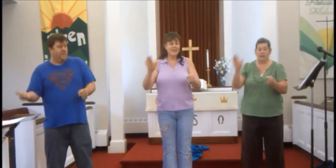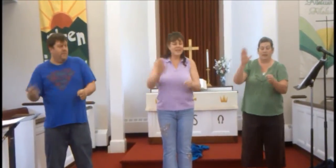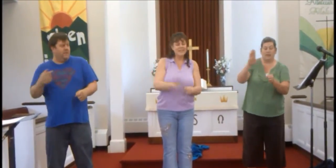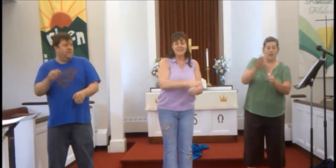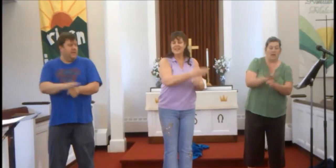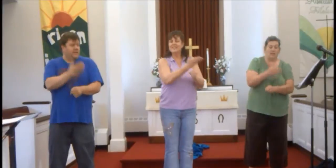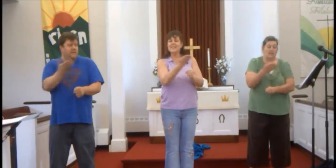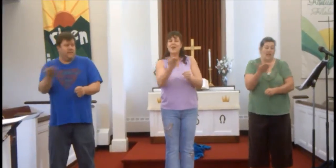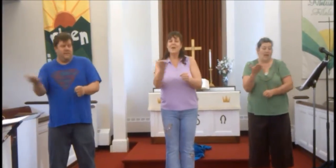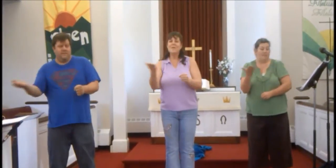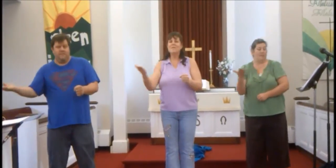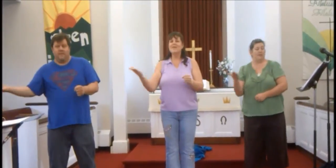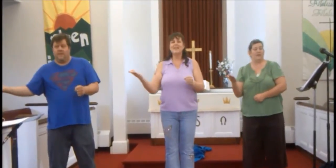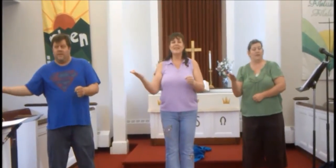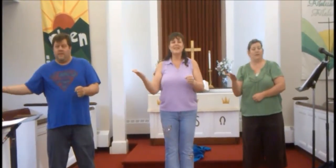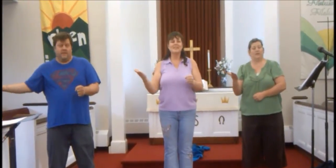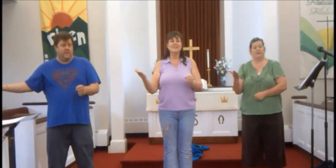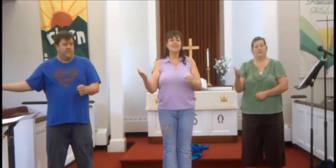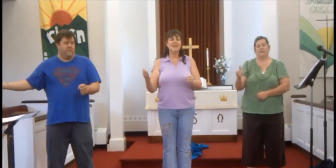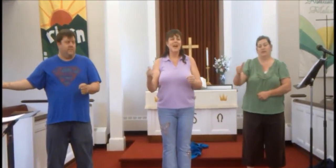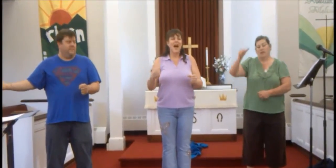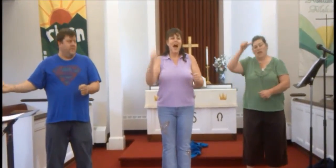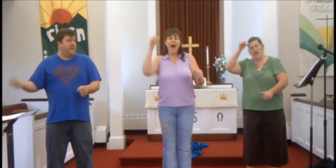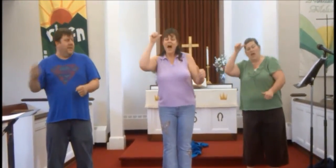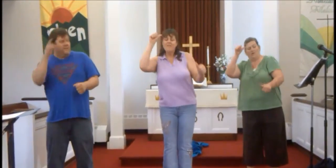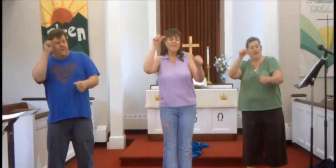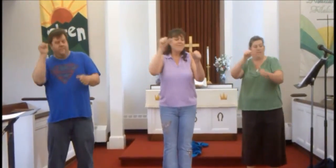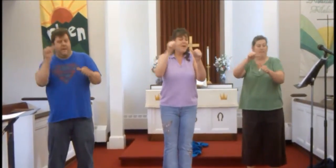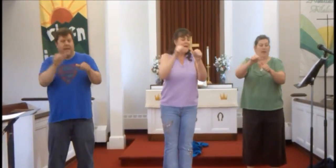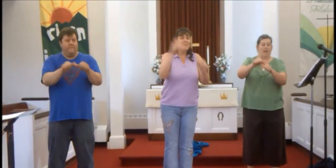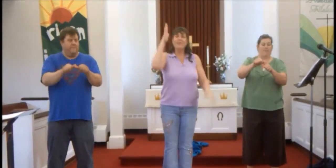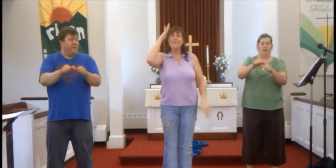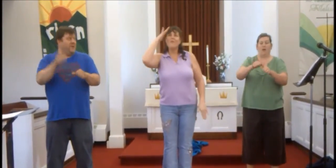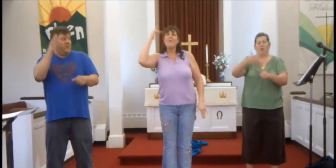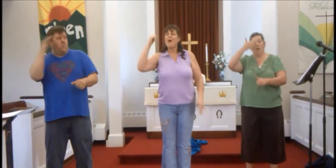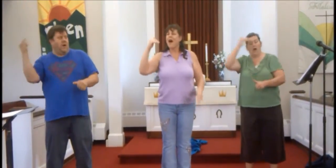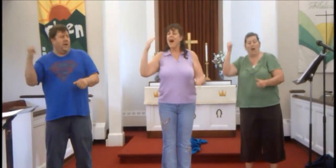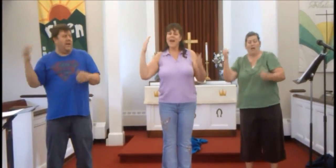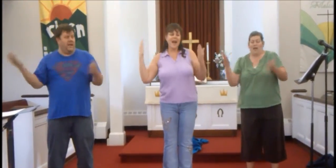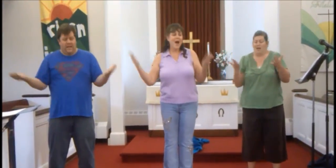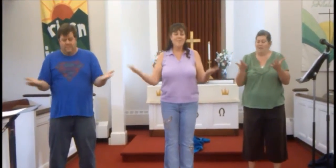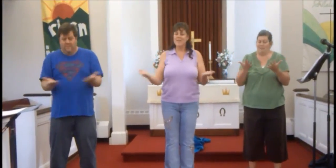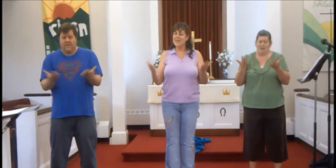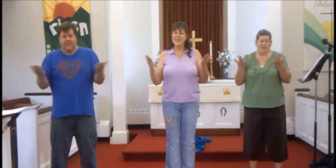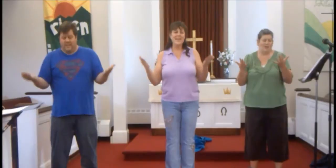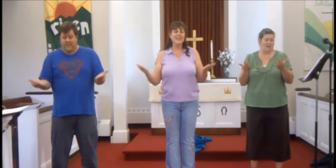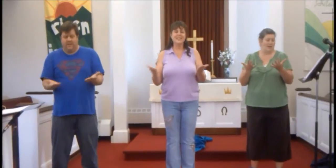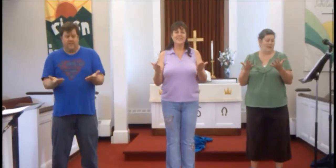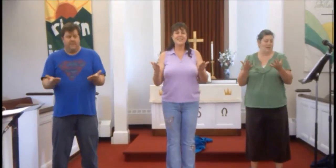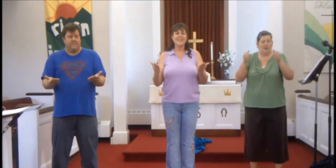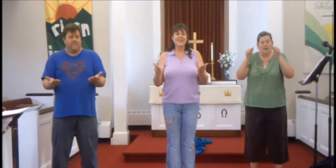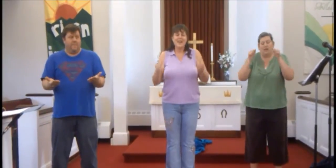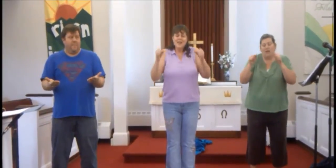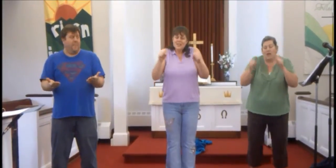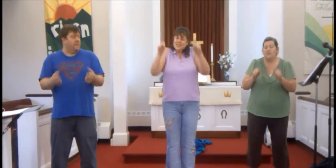disappears, I remember why I'm here, Just